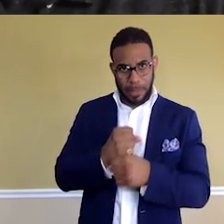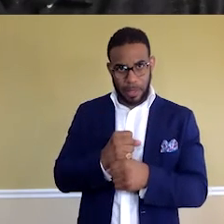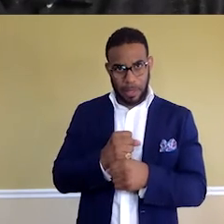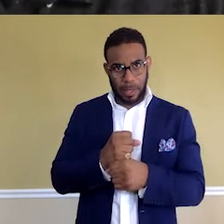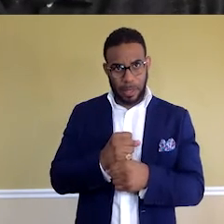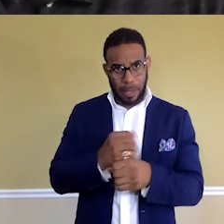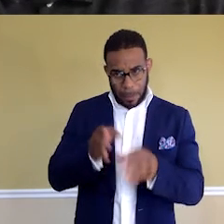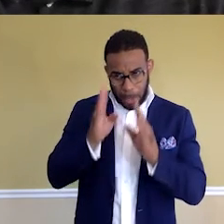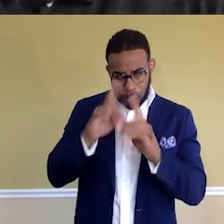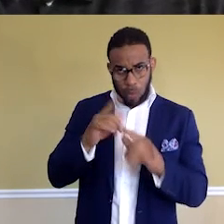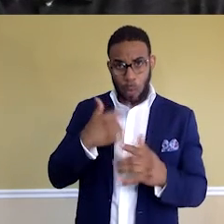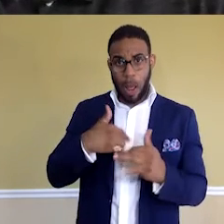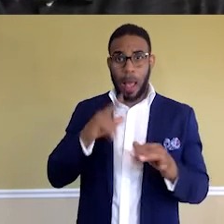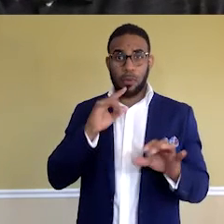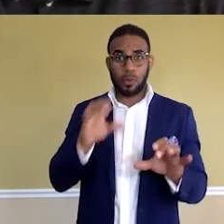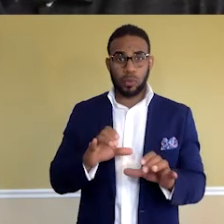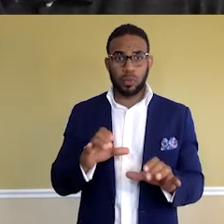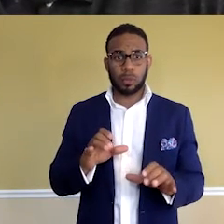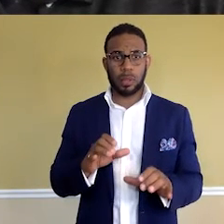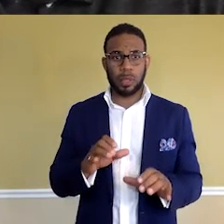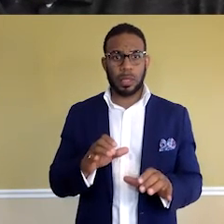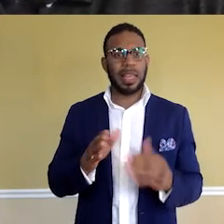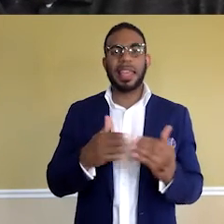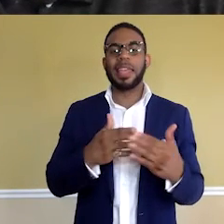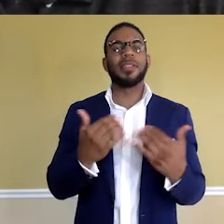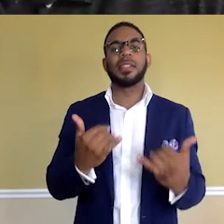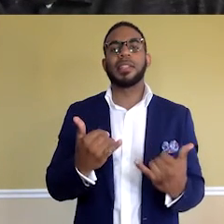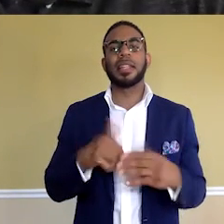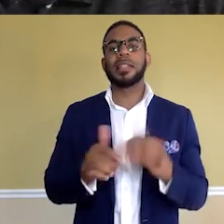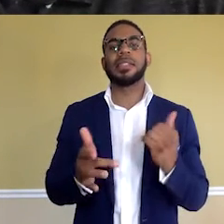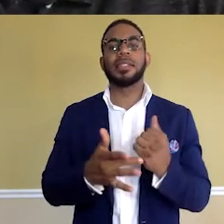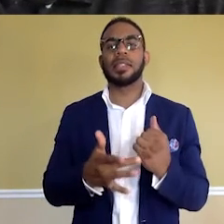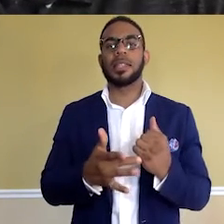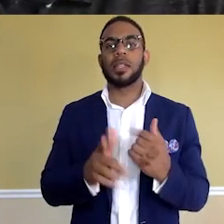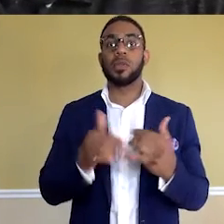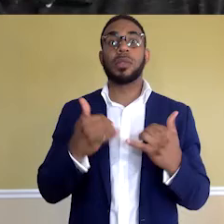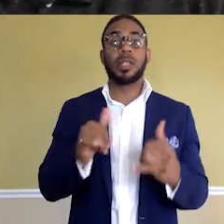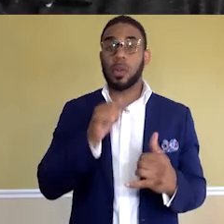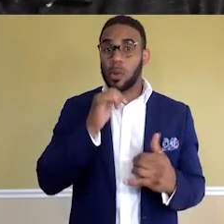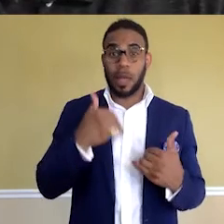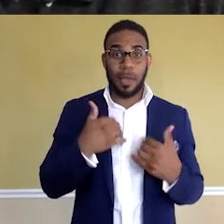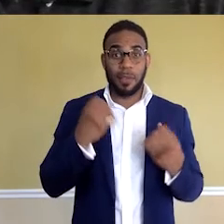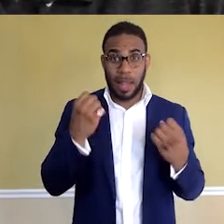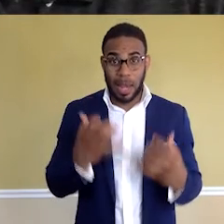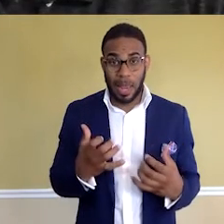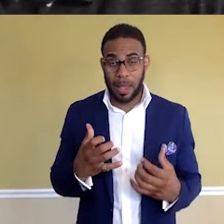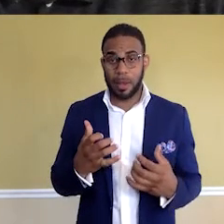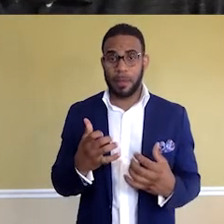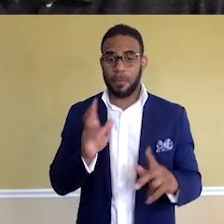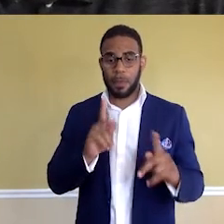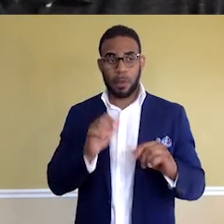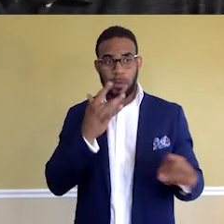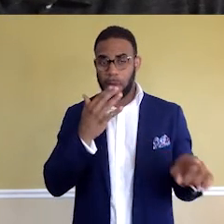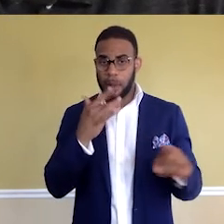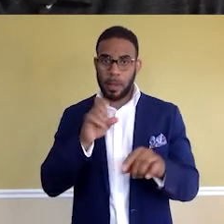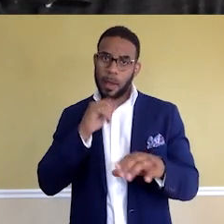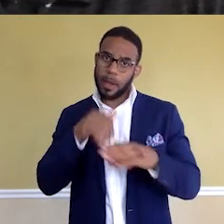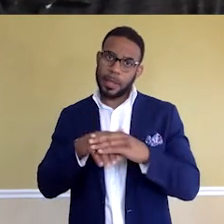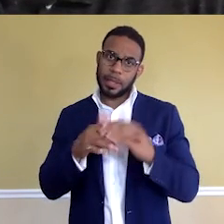paying attention to what I was doing. know, even today in tech, you you still don't have a lot of, you people of color that are in tech or there's a